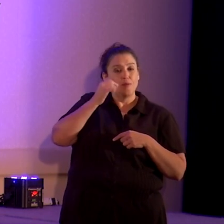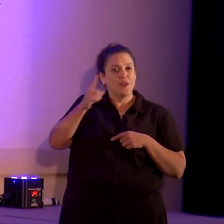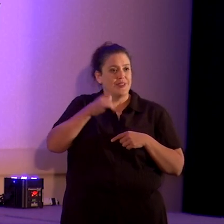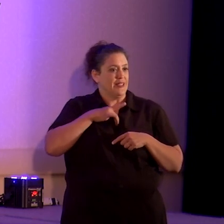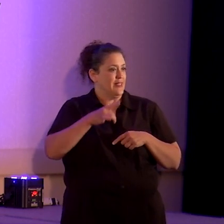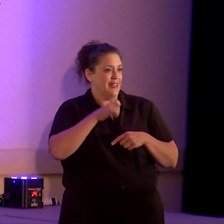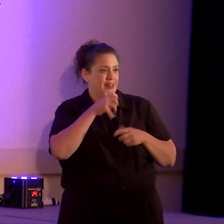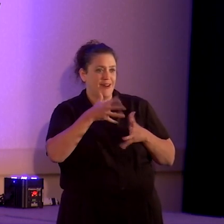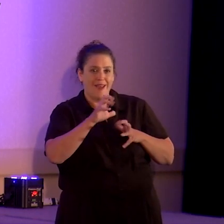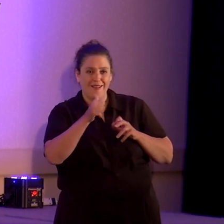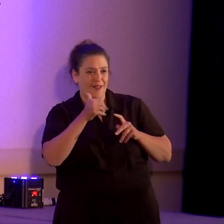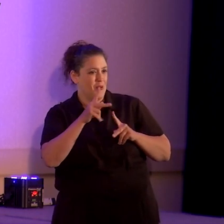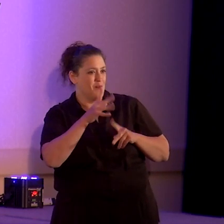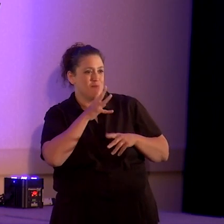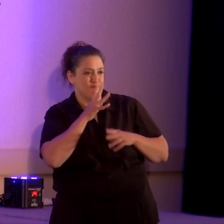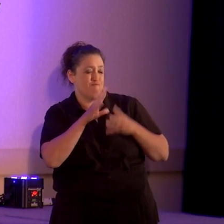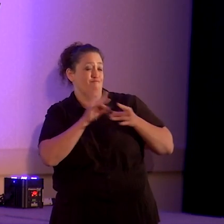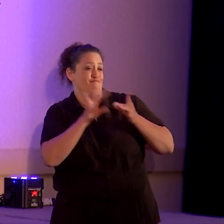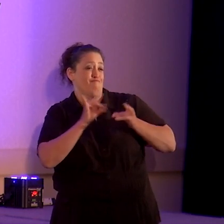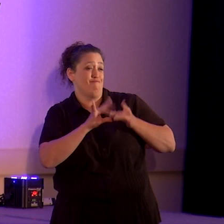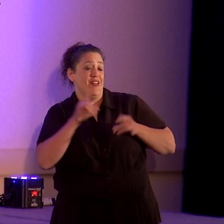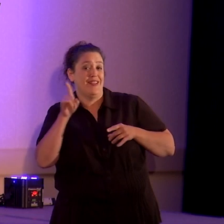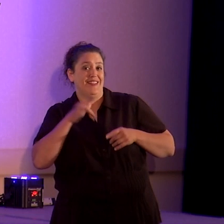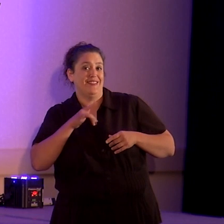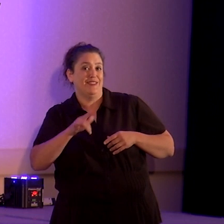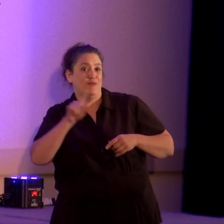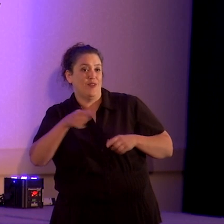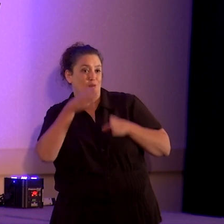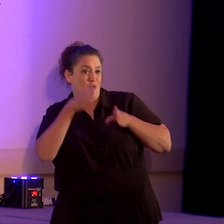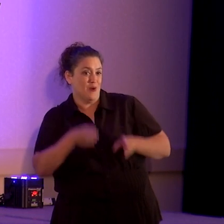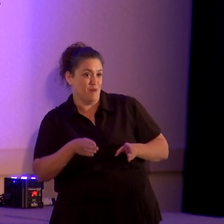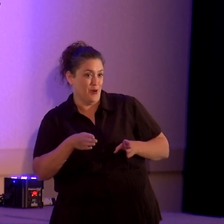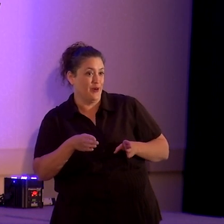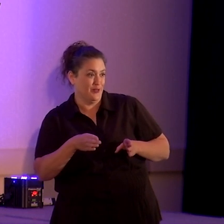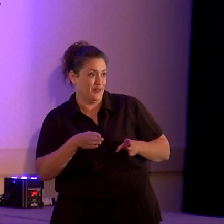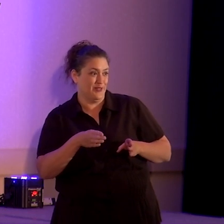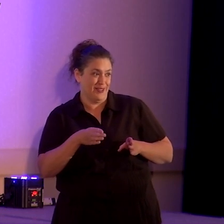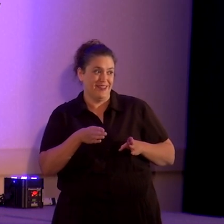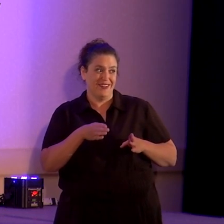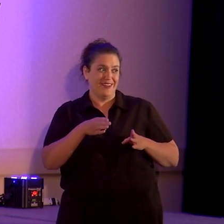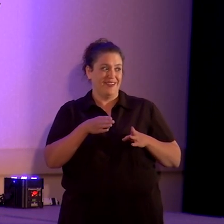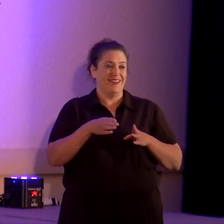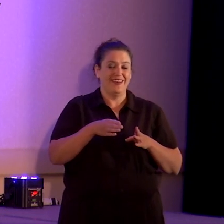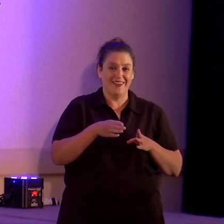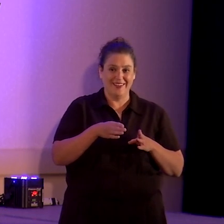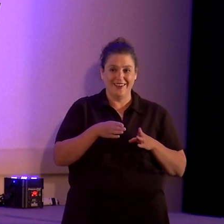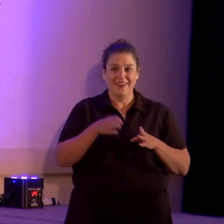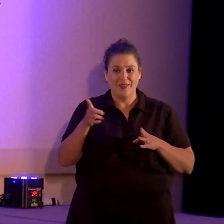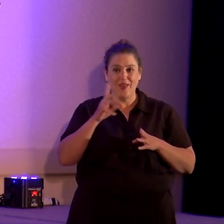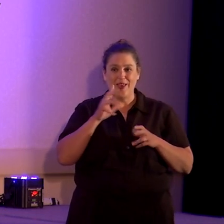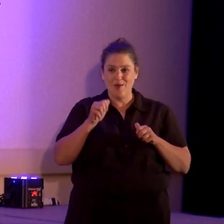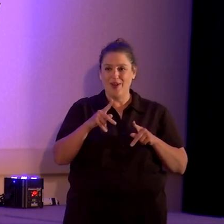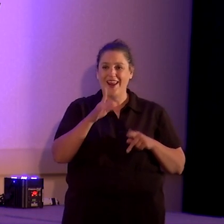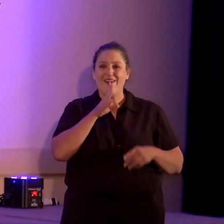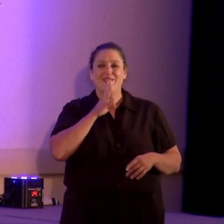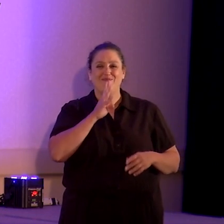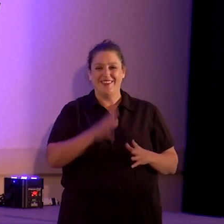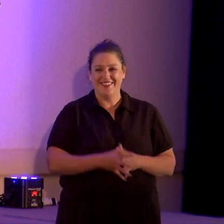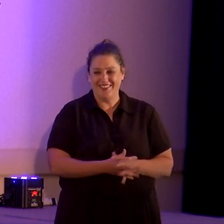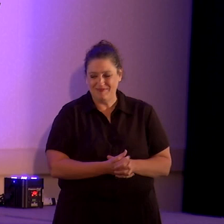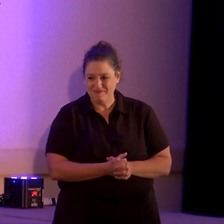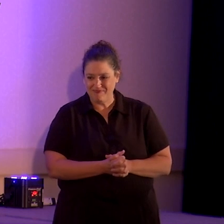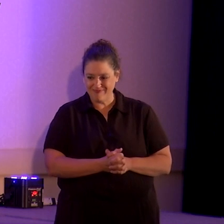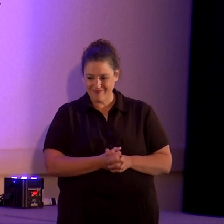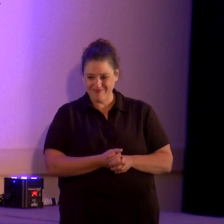in edgewise, because normally he's the only one that Edwin would allow to speak. So